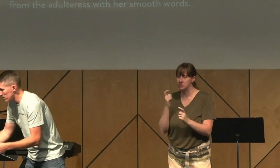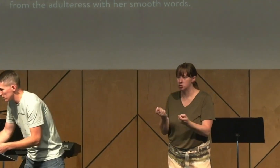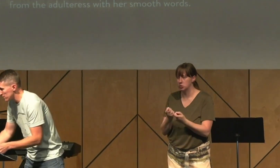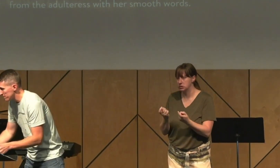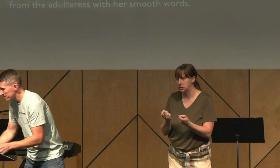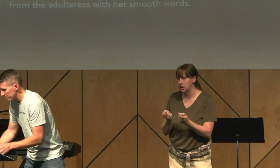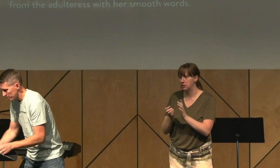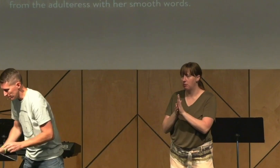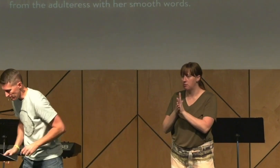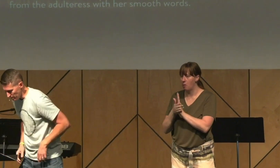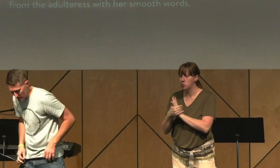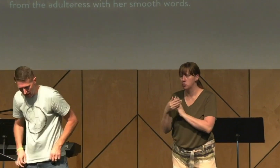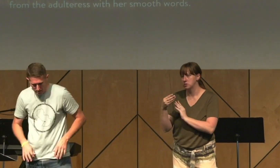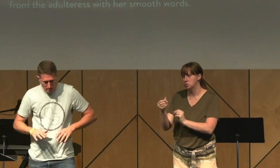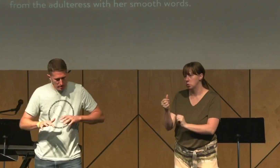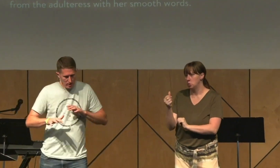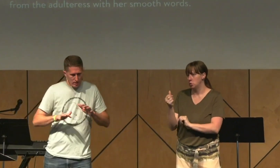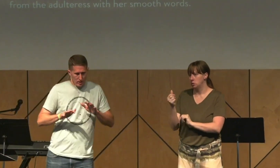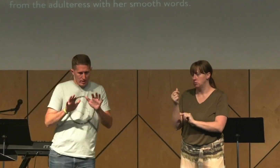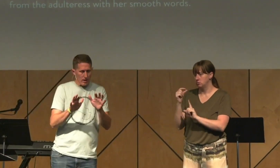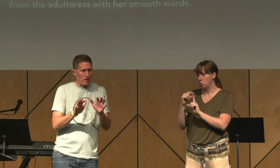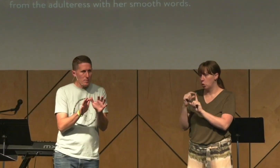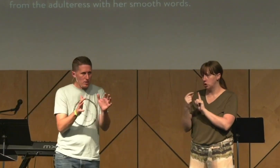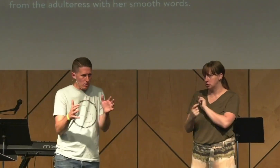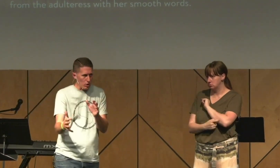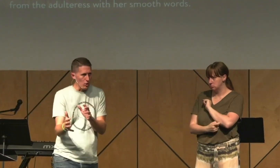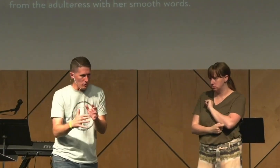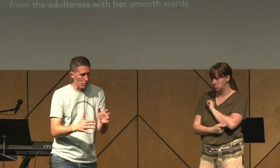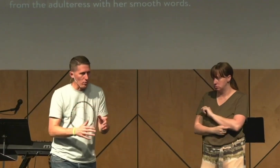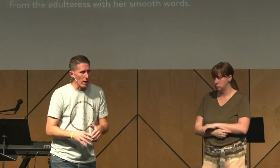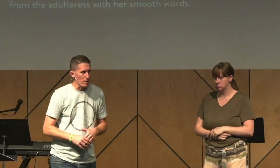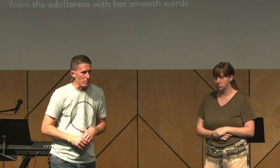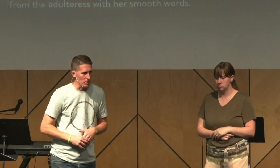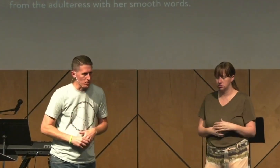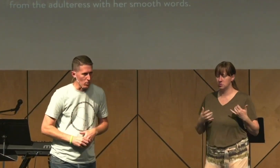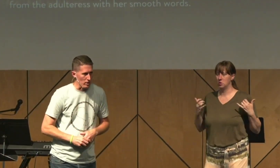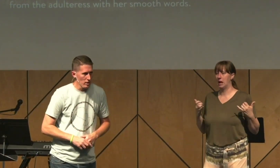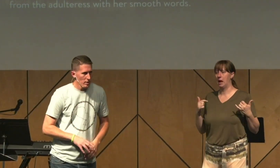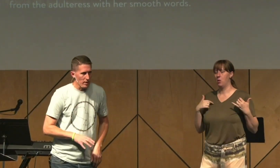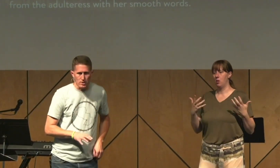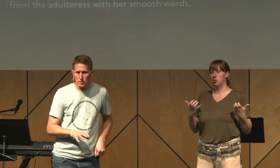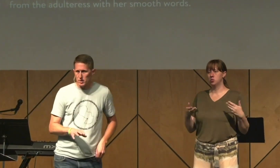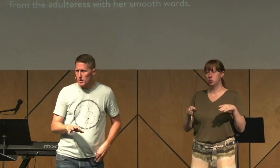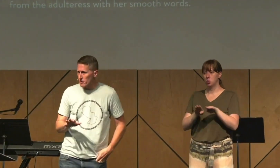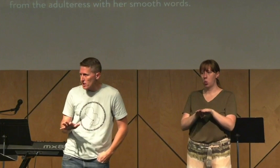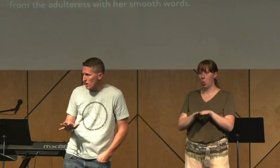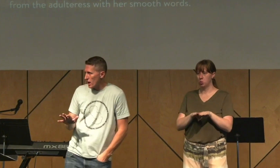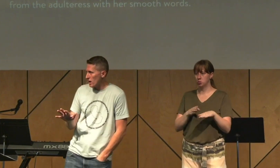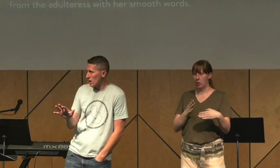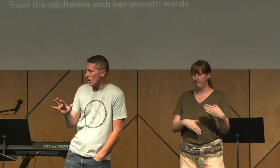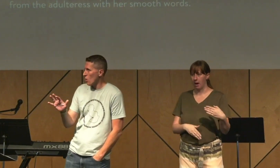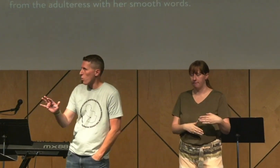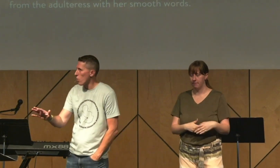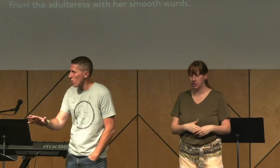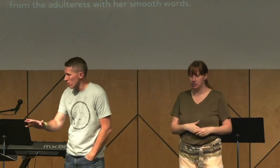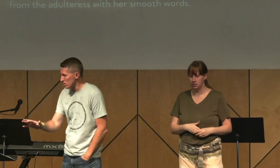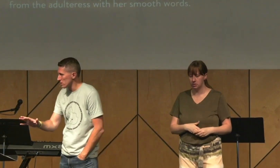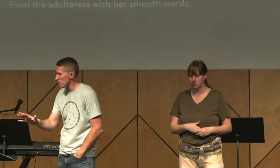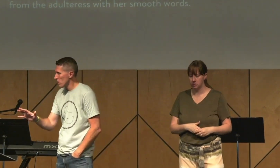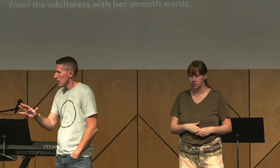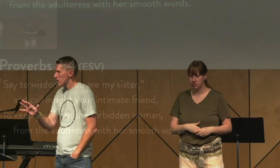words. Okay. Now, let me close. I want to wrap up this morning by just giving a